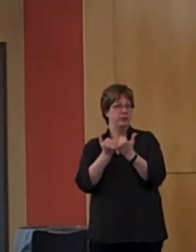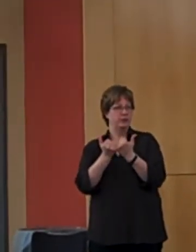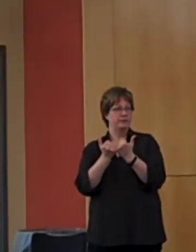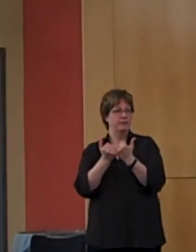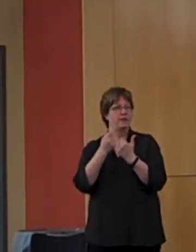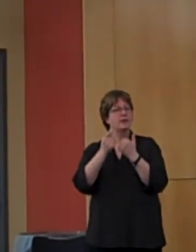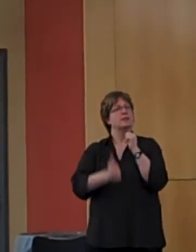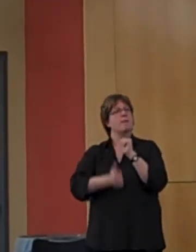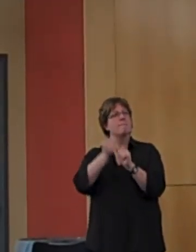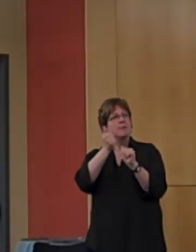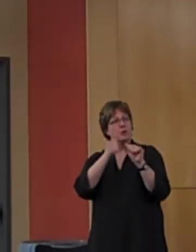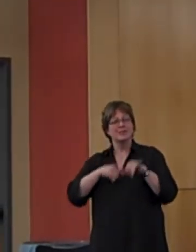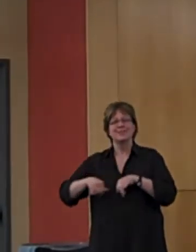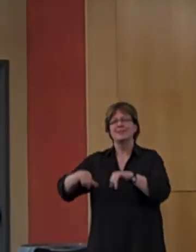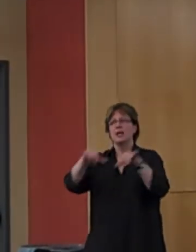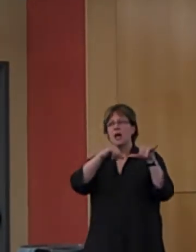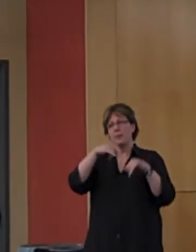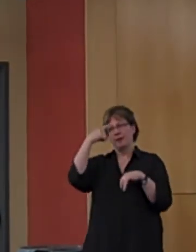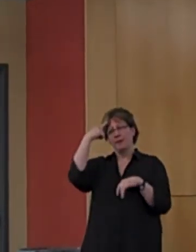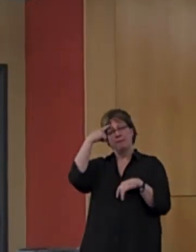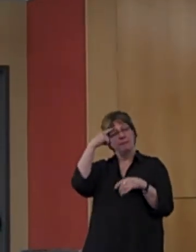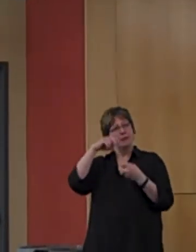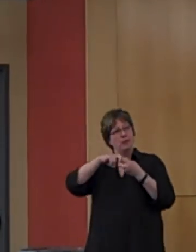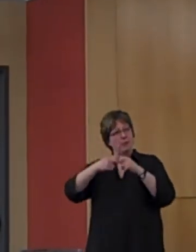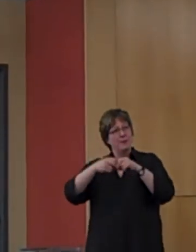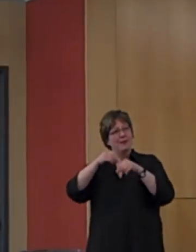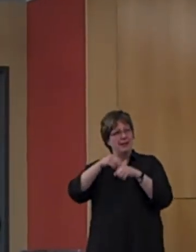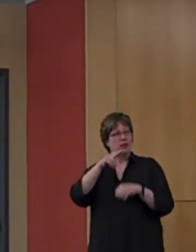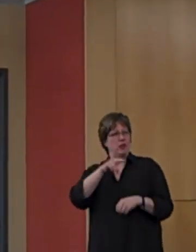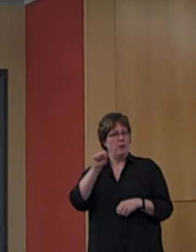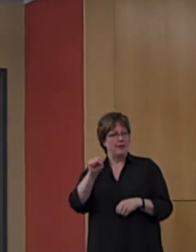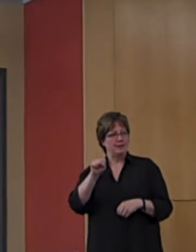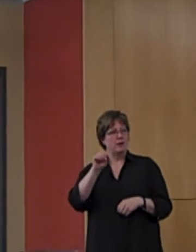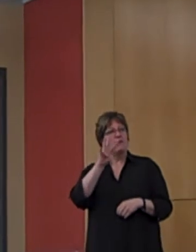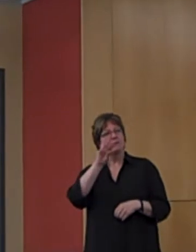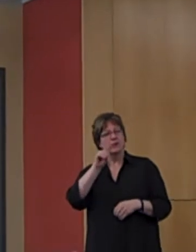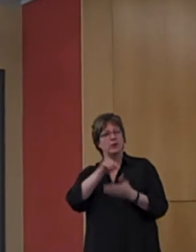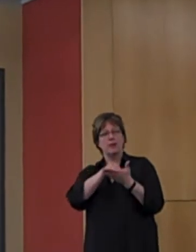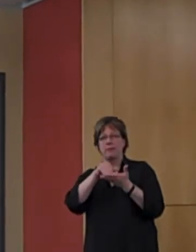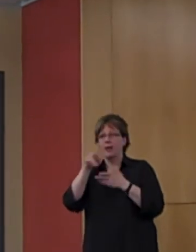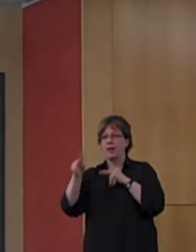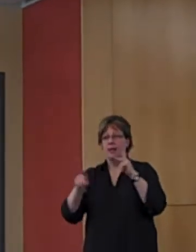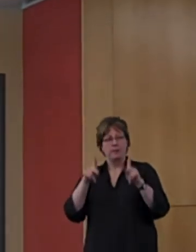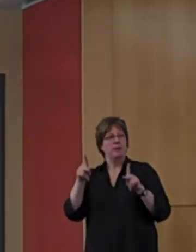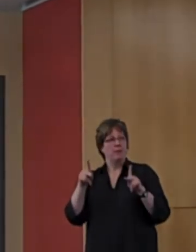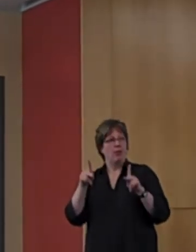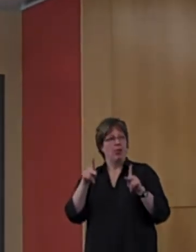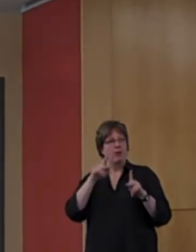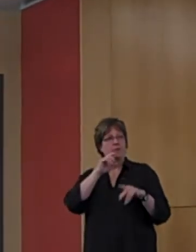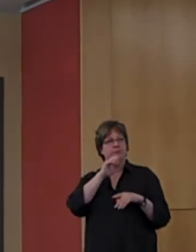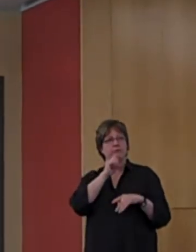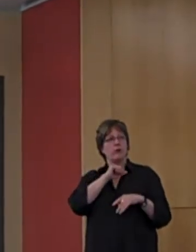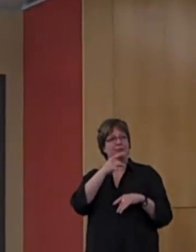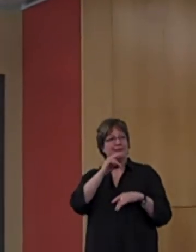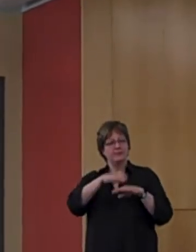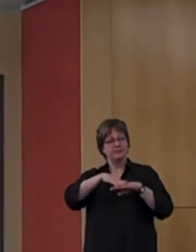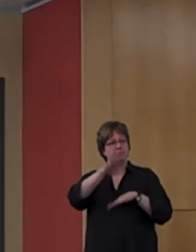the most common mental illnesses in the U.S. affecting some 40 million adults ages 18 and older. This equates to